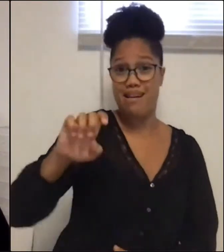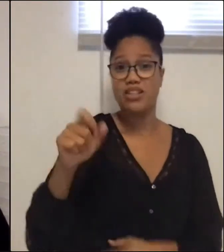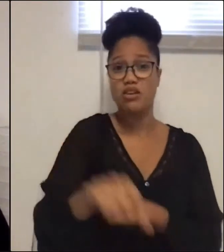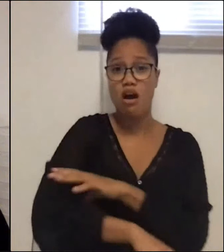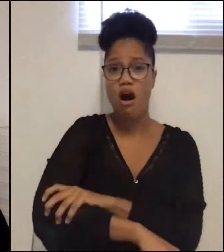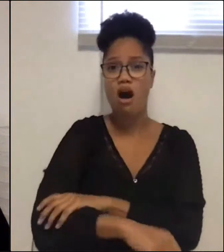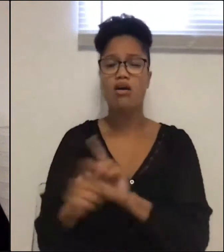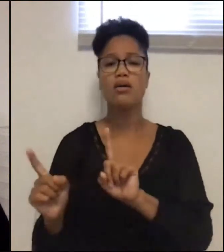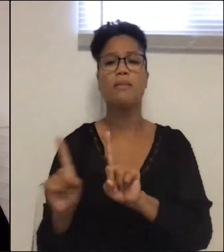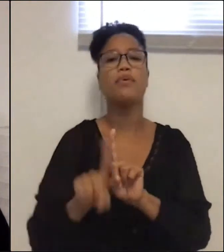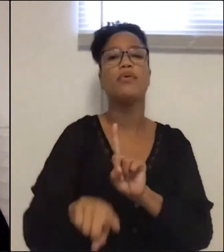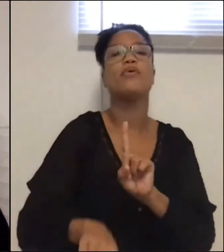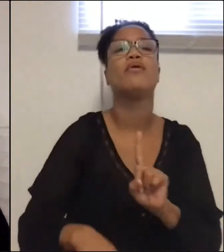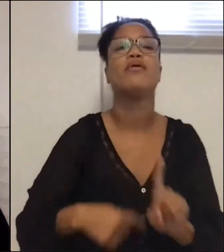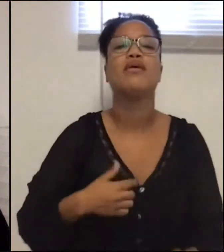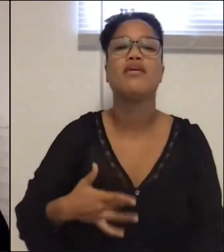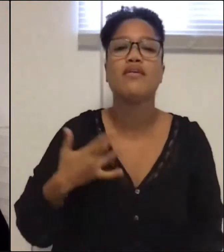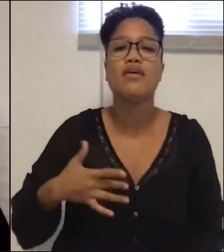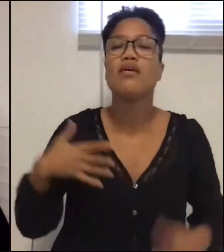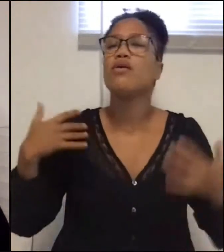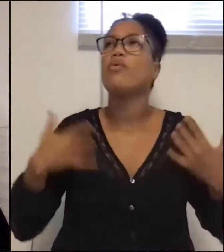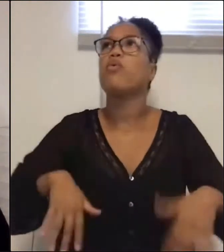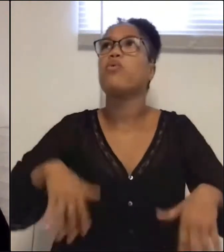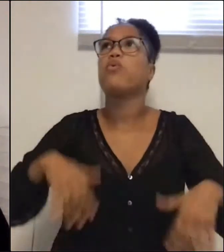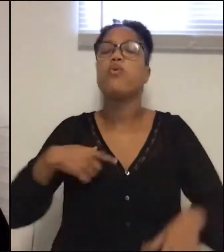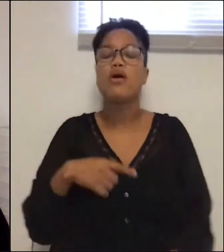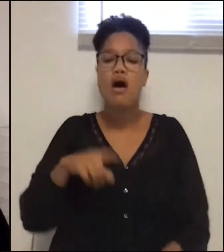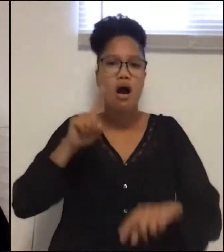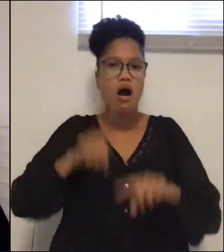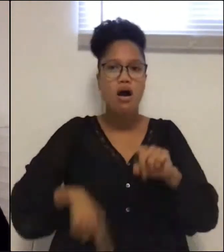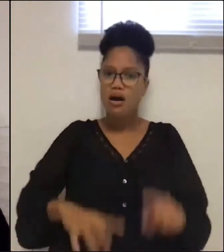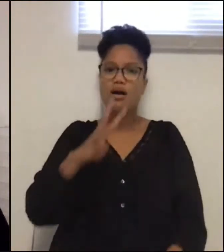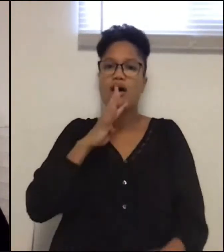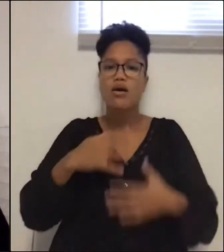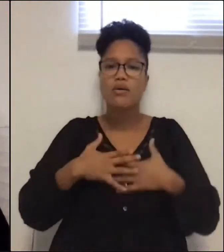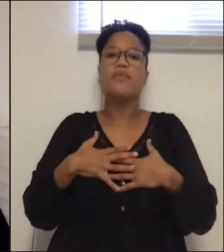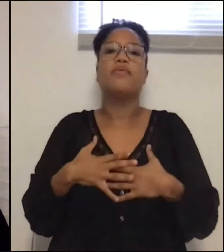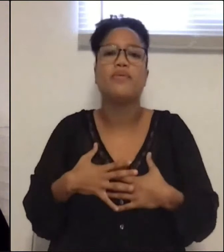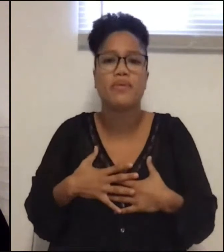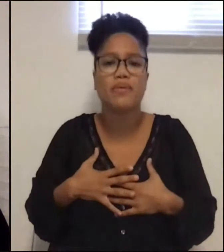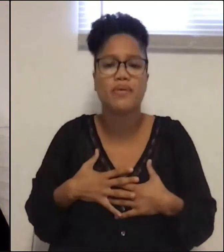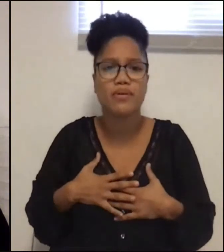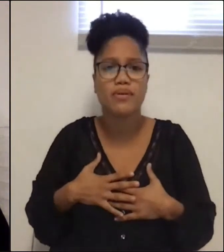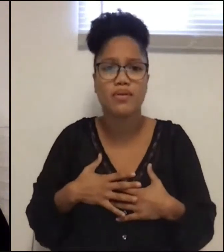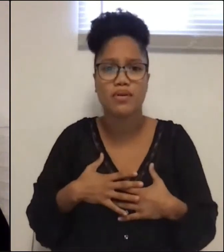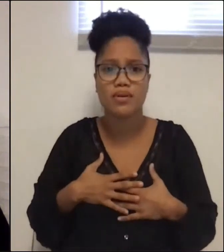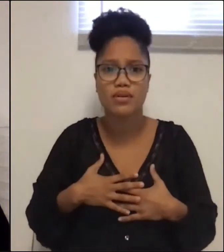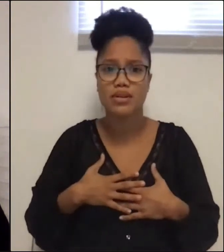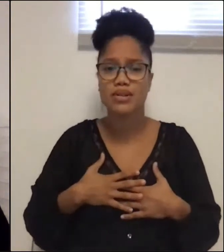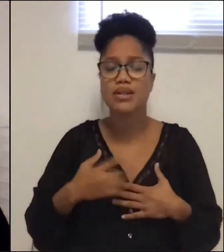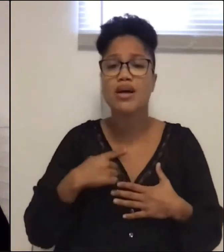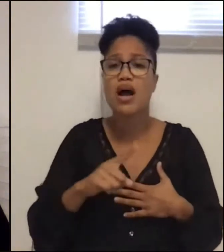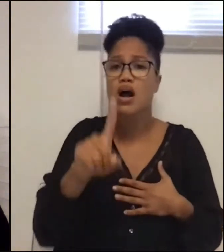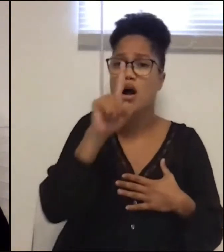against mine reduced me to speechlessness. To say nothing of his dark ties